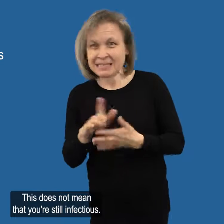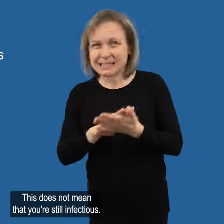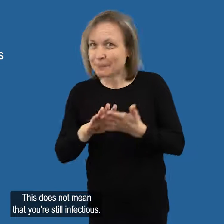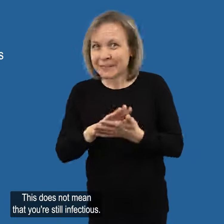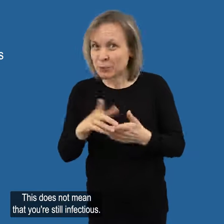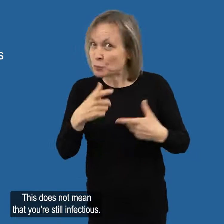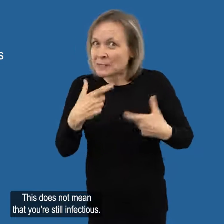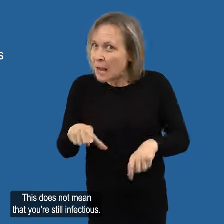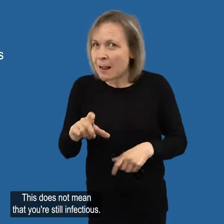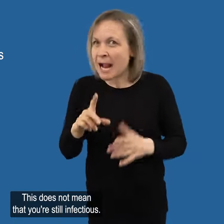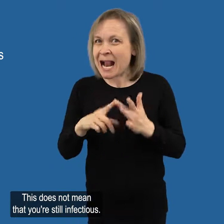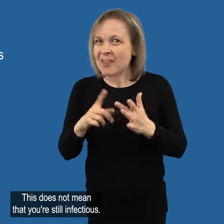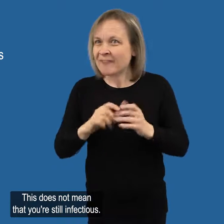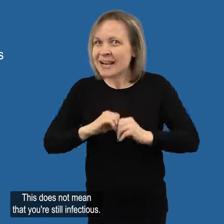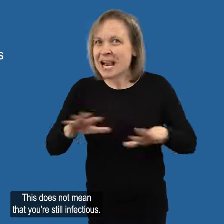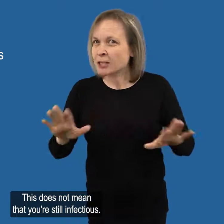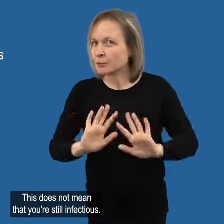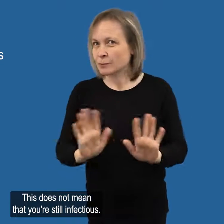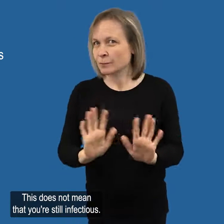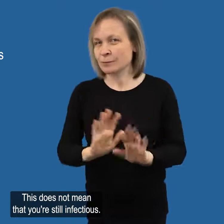This does not mean that you're still infectious